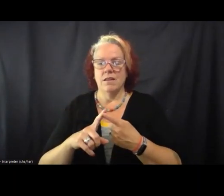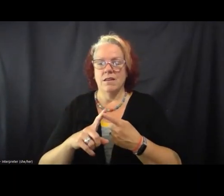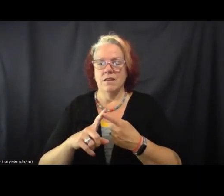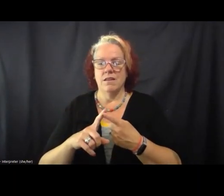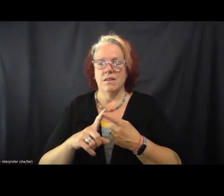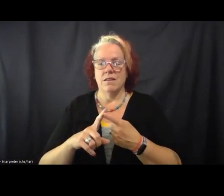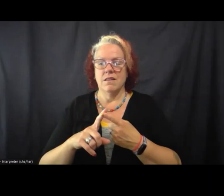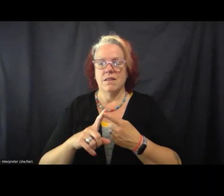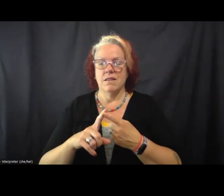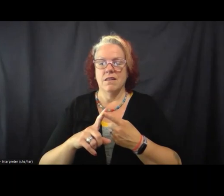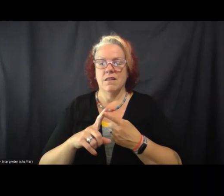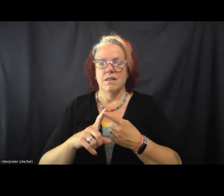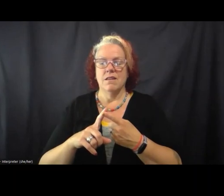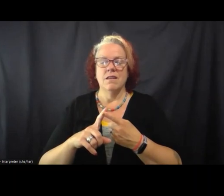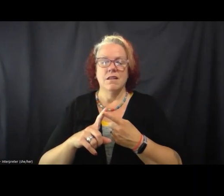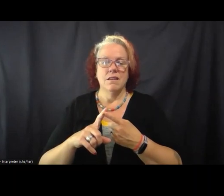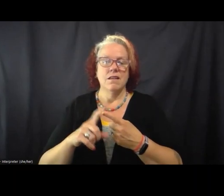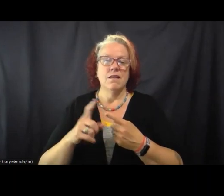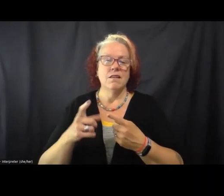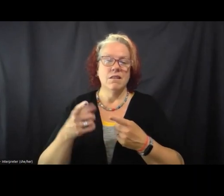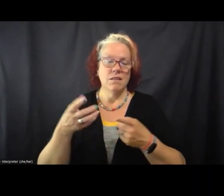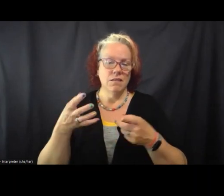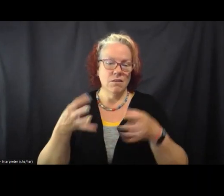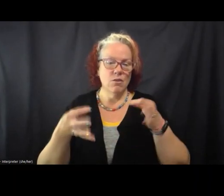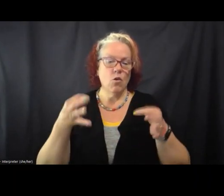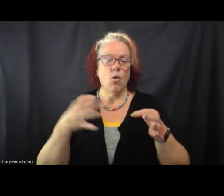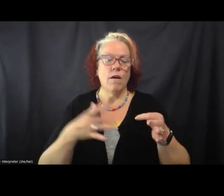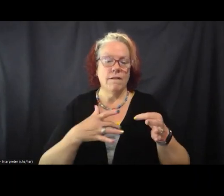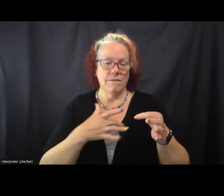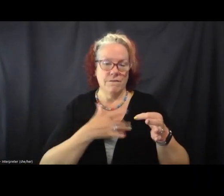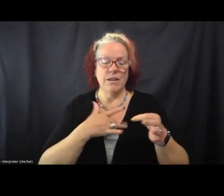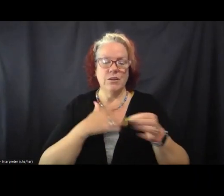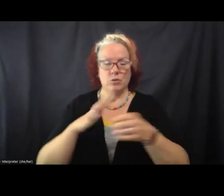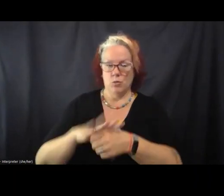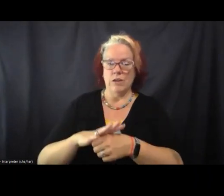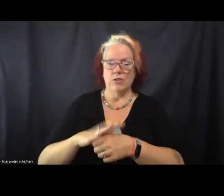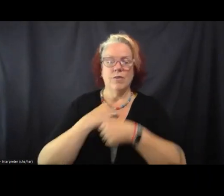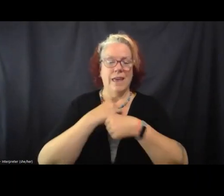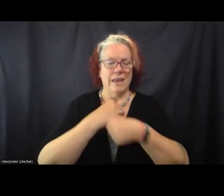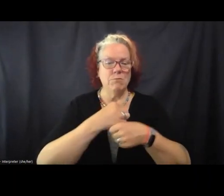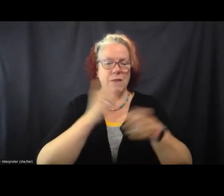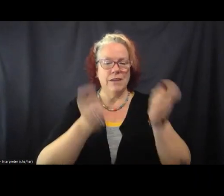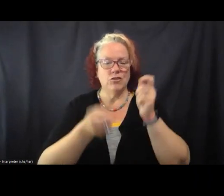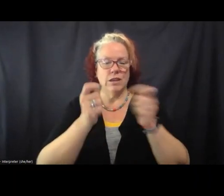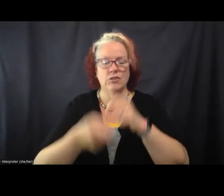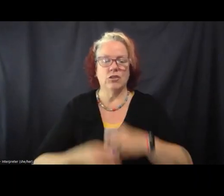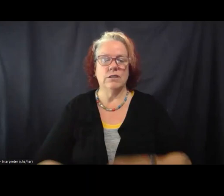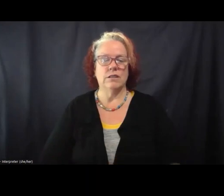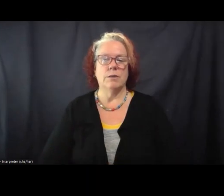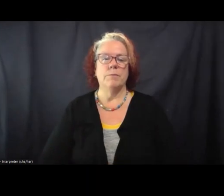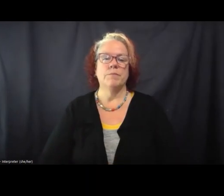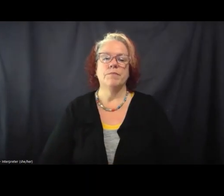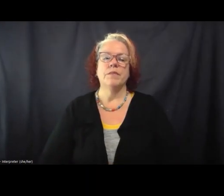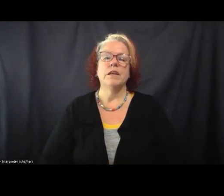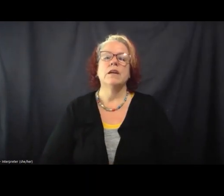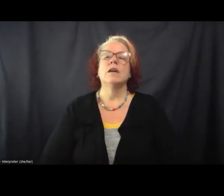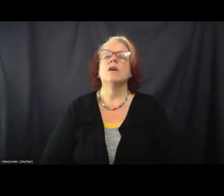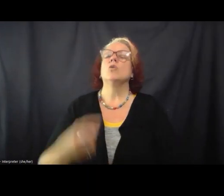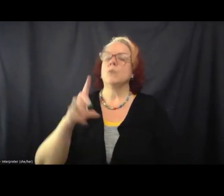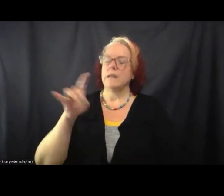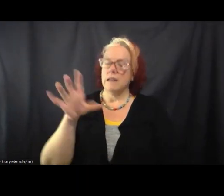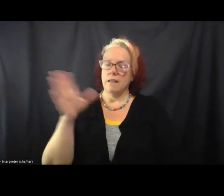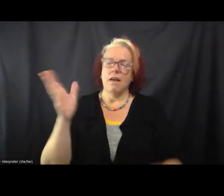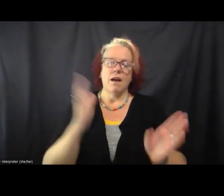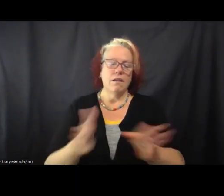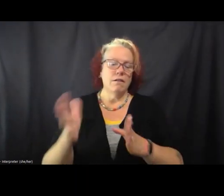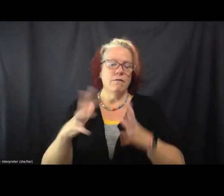changes without changing anything about the law that will get a lot more people free. We did a lot of organizing. We had a